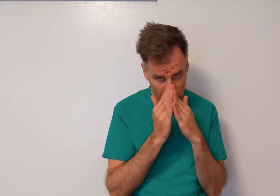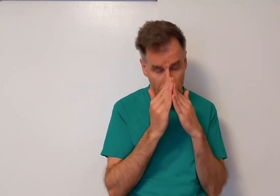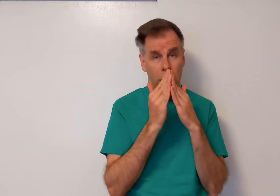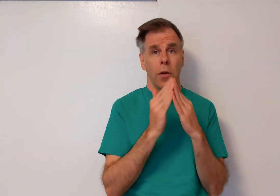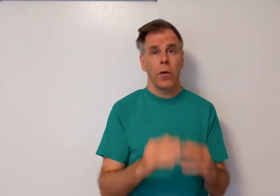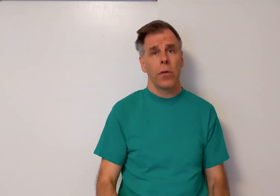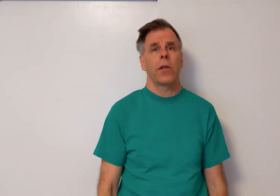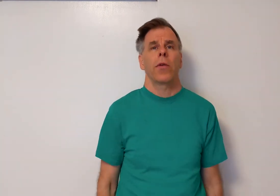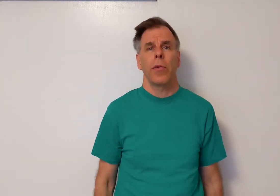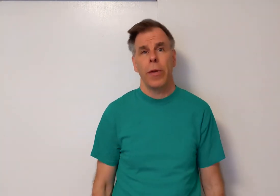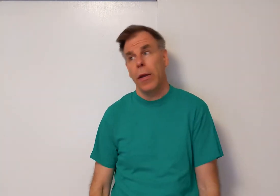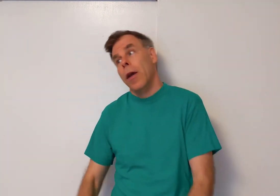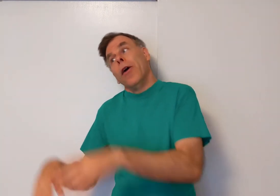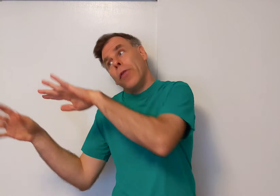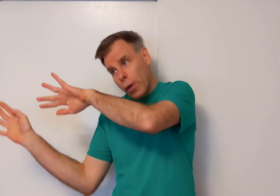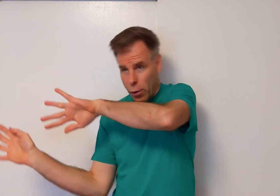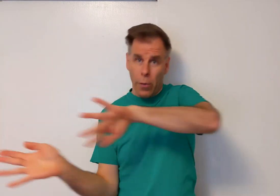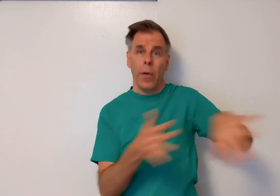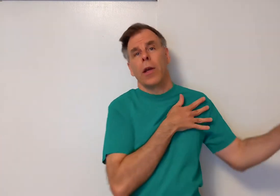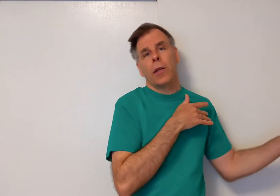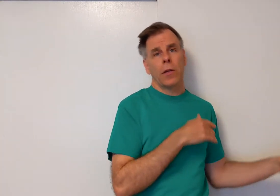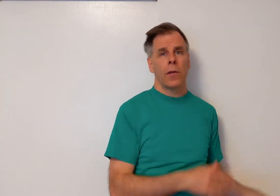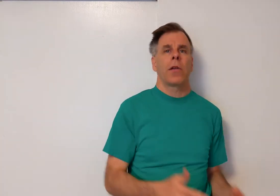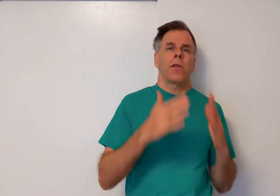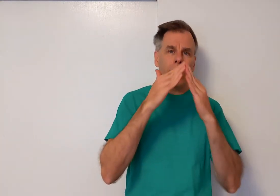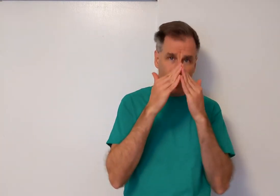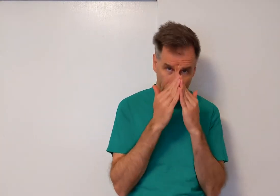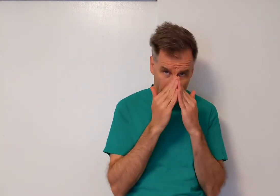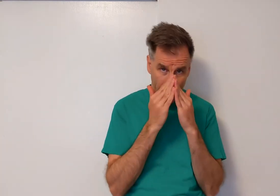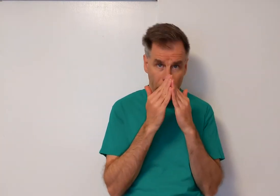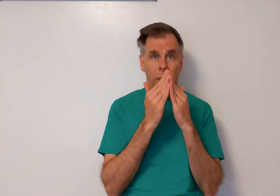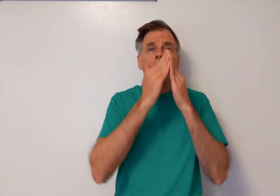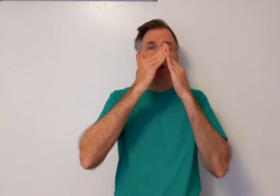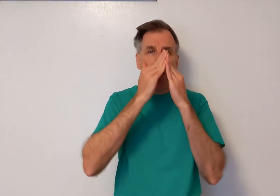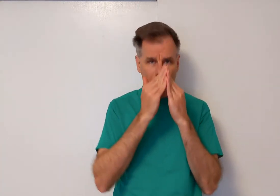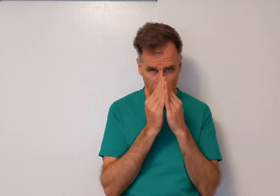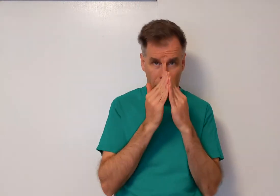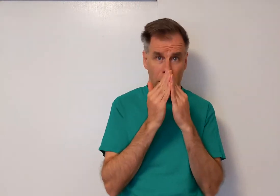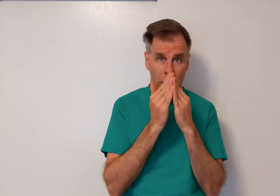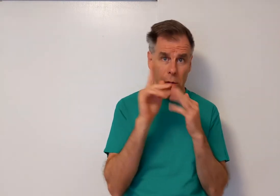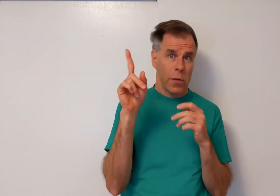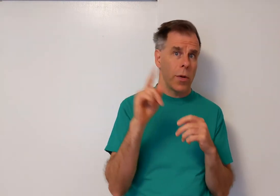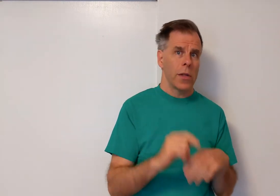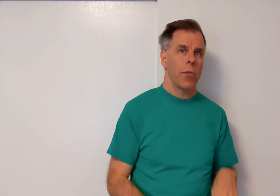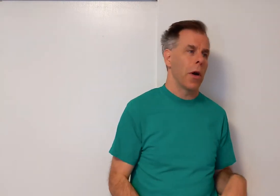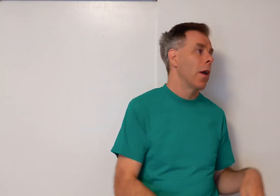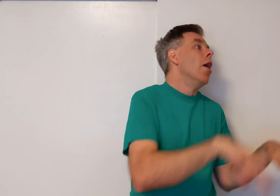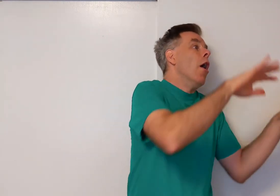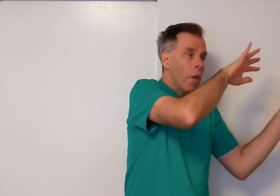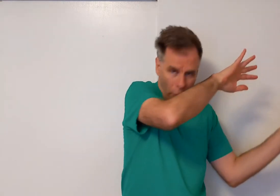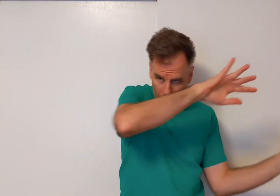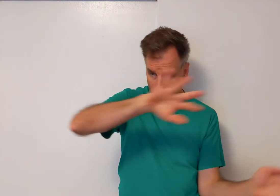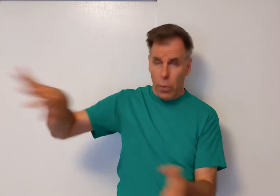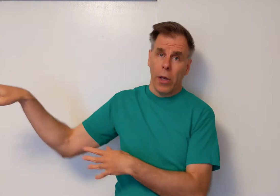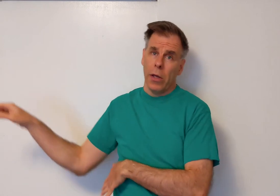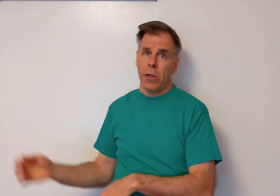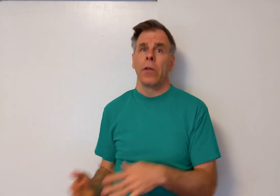nose. Sing it with me. The wind blows my nose. Once more. The wind